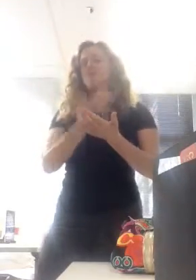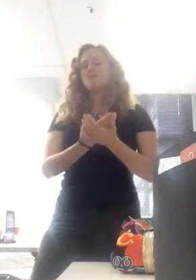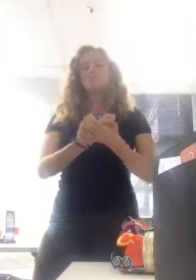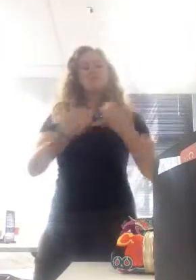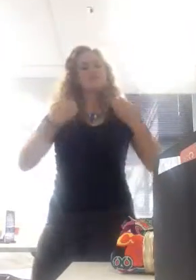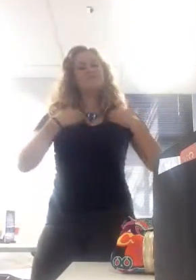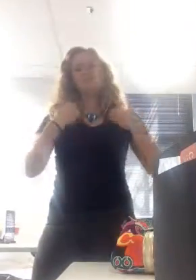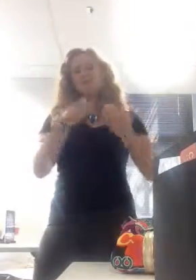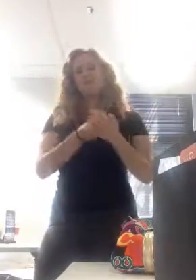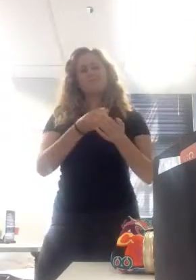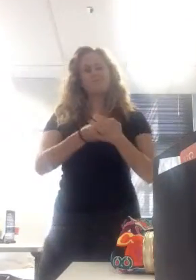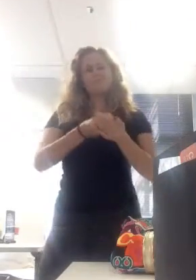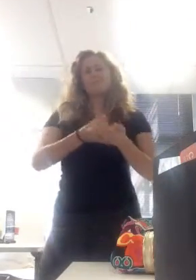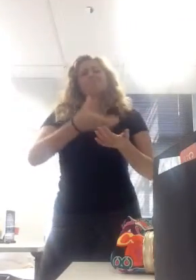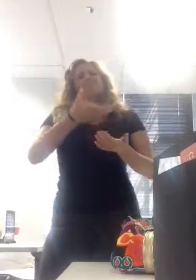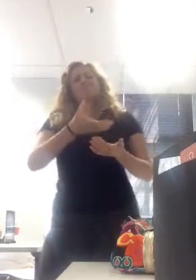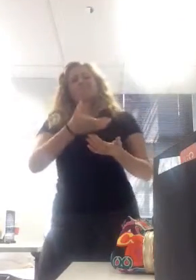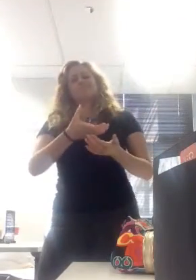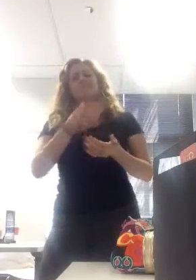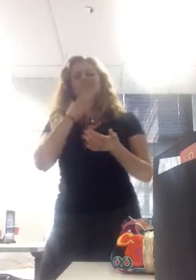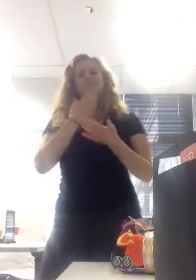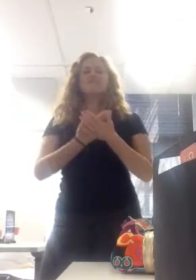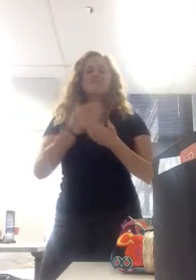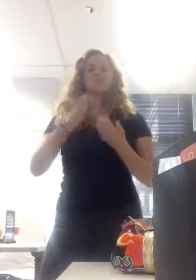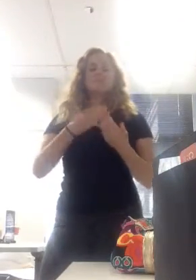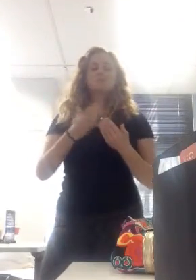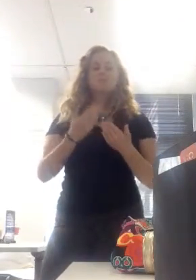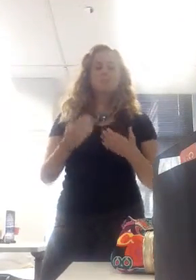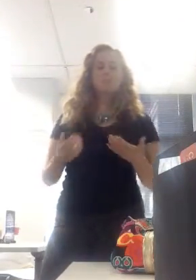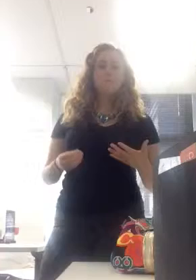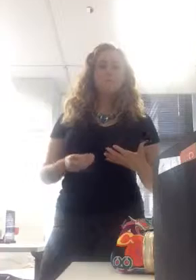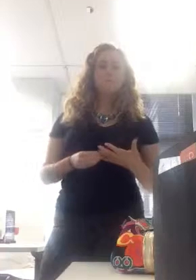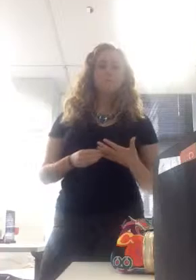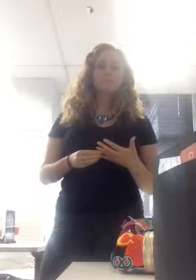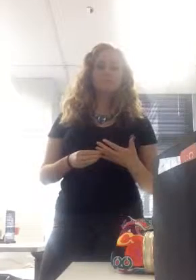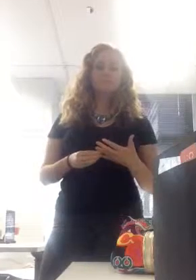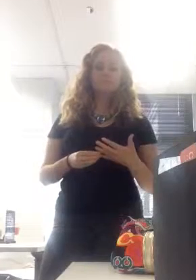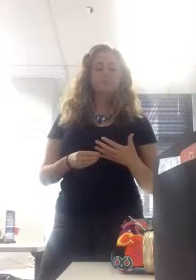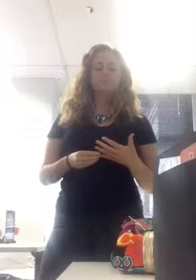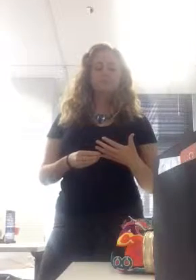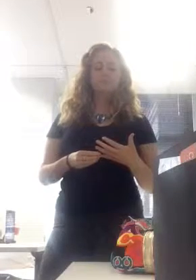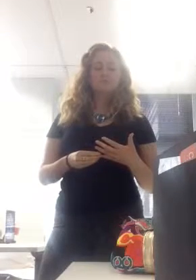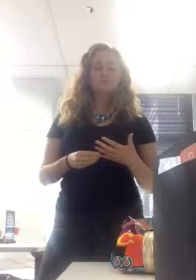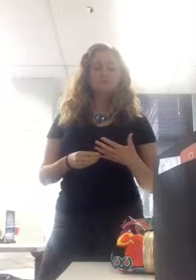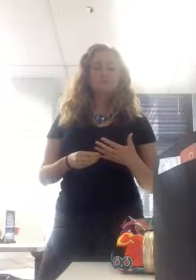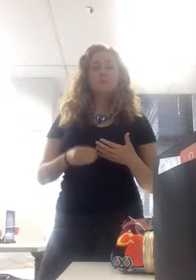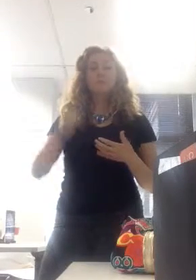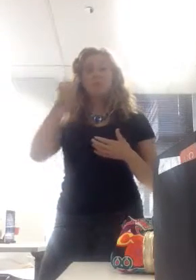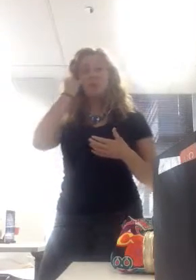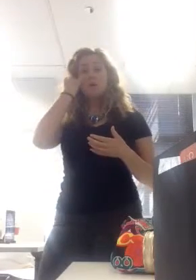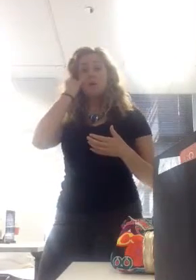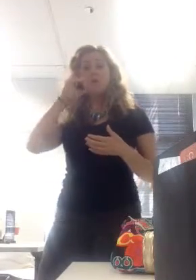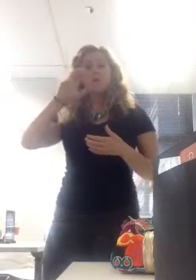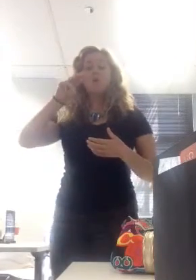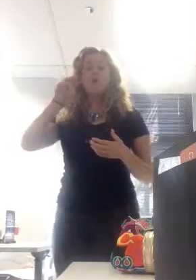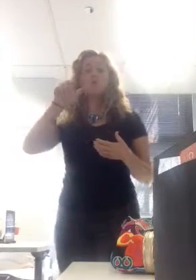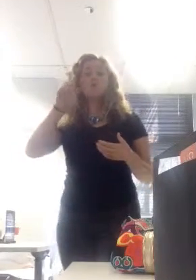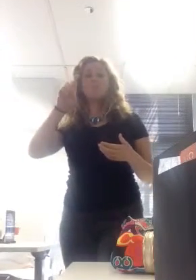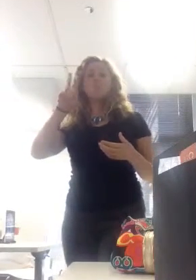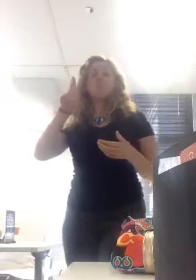get to over here, and let's take a look at what a communist economy is. And I'm going to pick up Mark again. So Mark wants to be a civil engineer. It just so happens that in